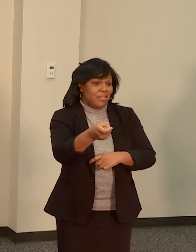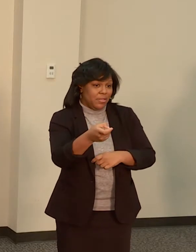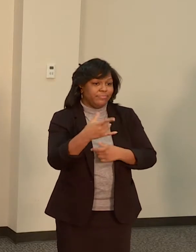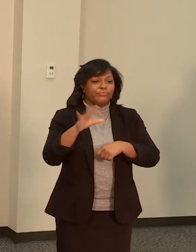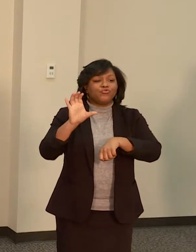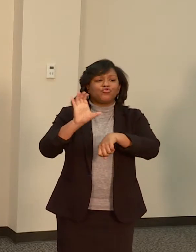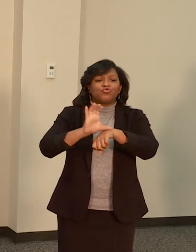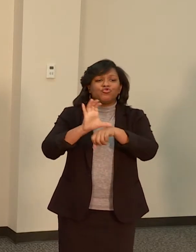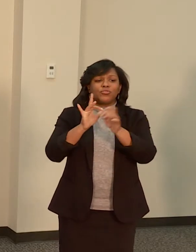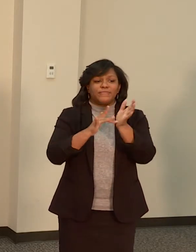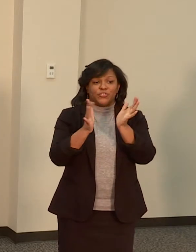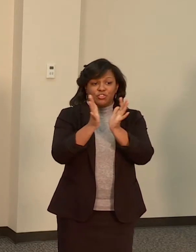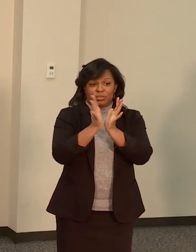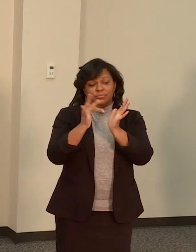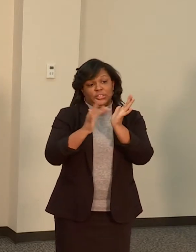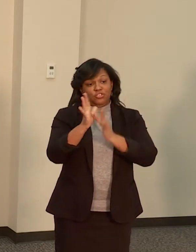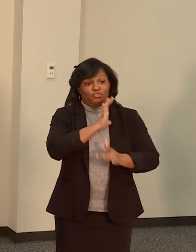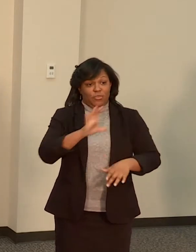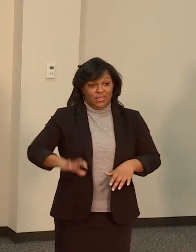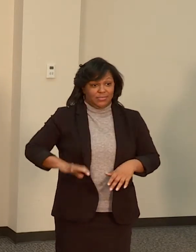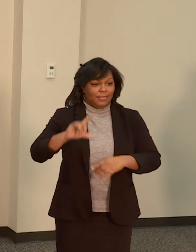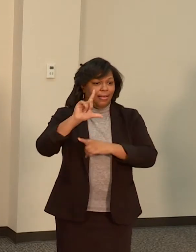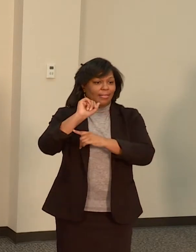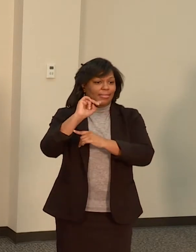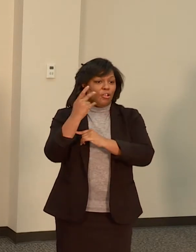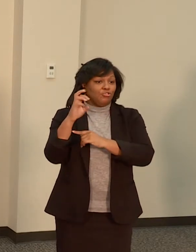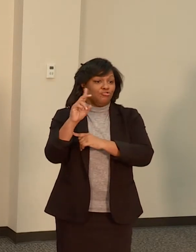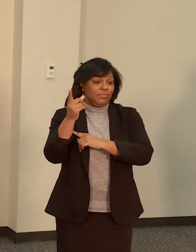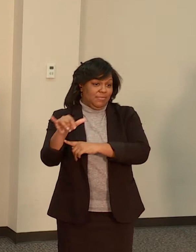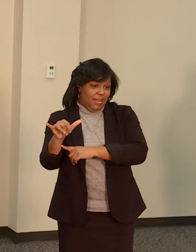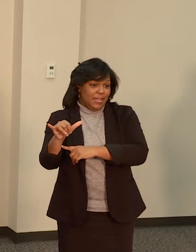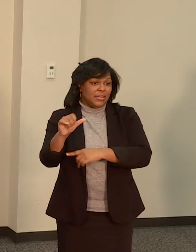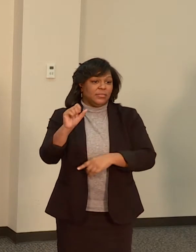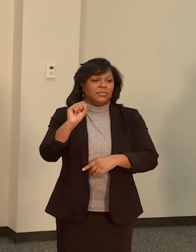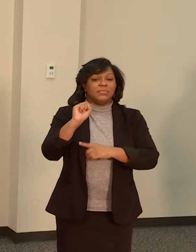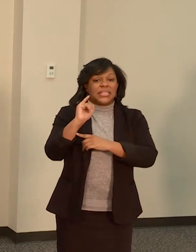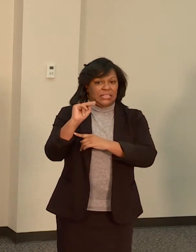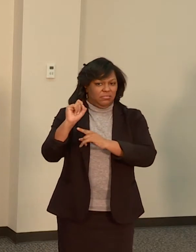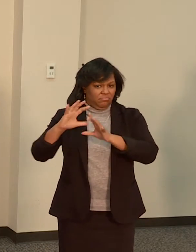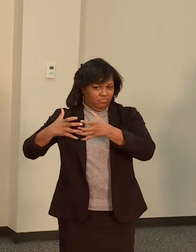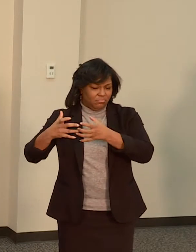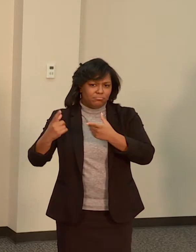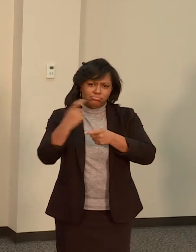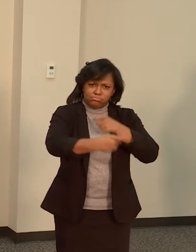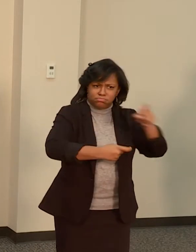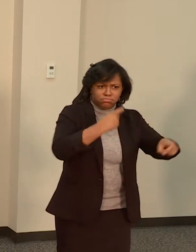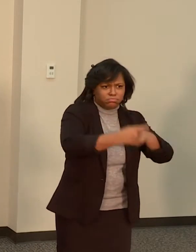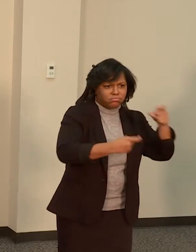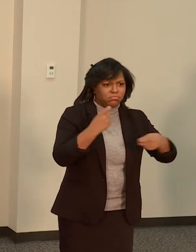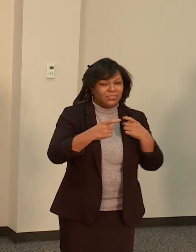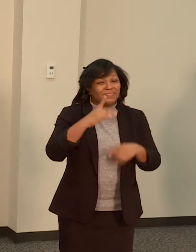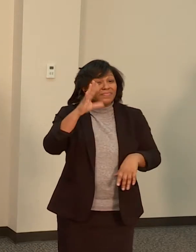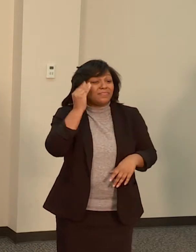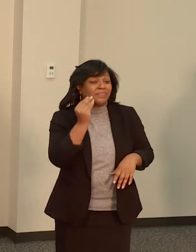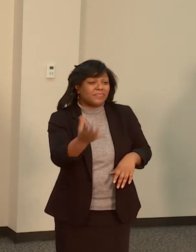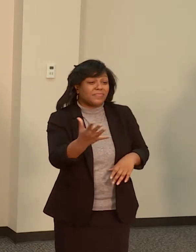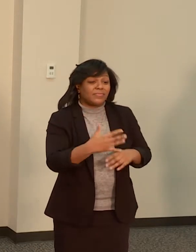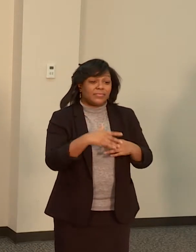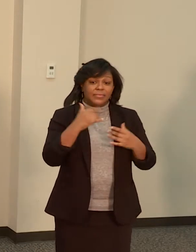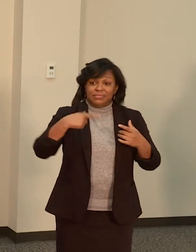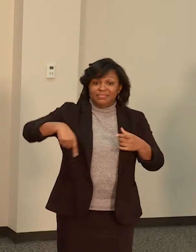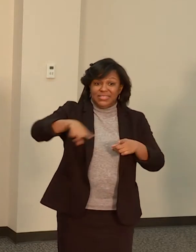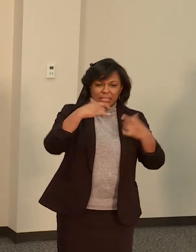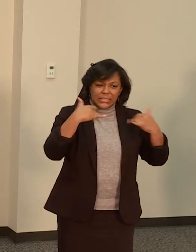So in conclusion, we know that there's still quite a bit of work to do. But as we climb this ladder towards